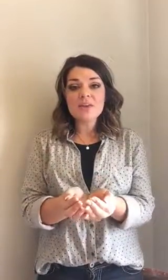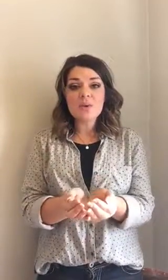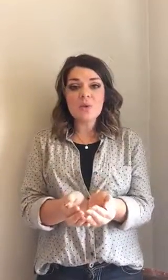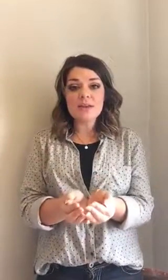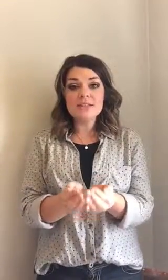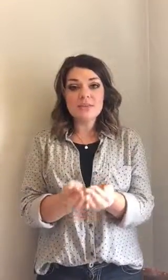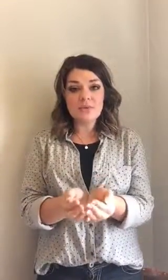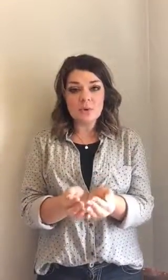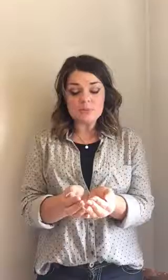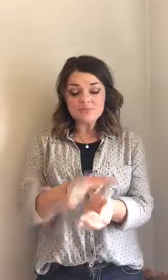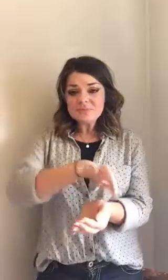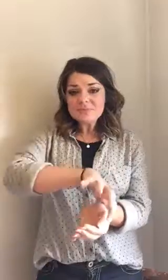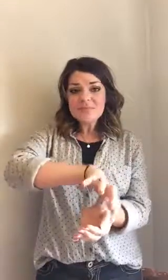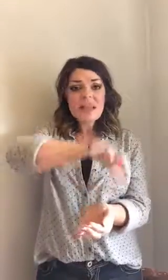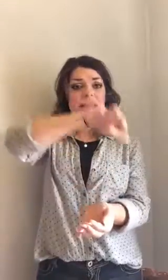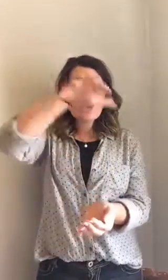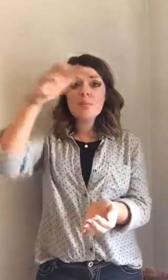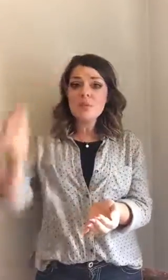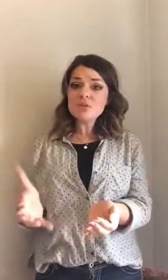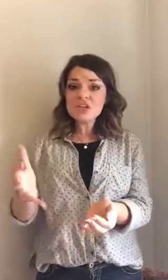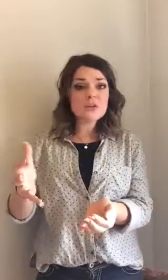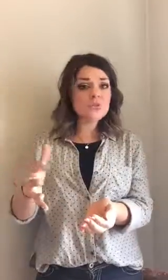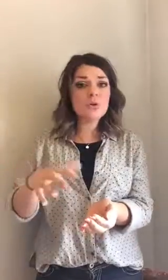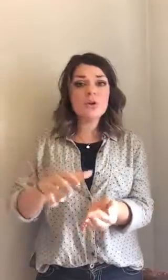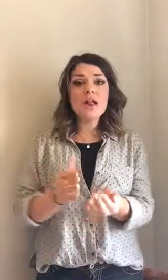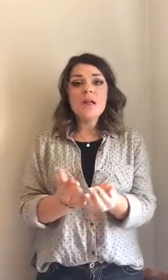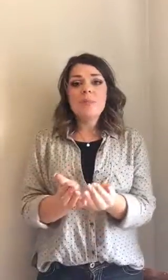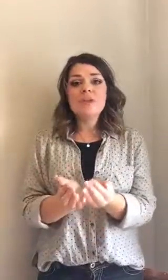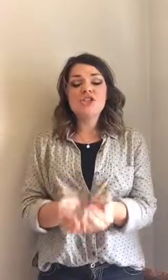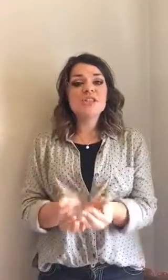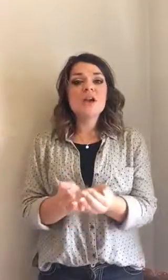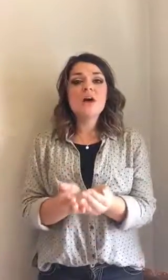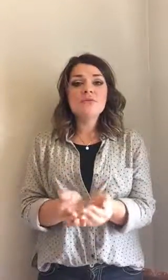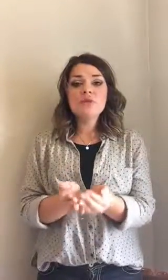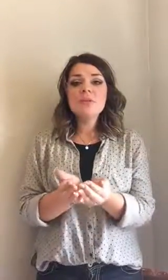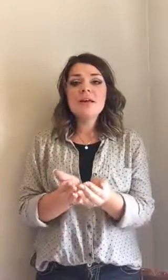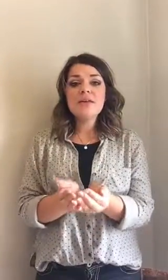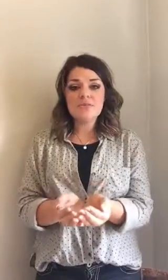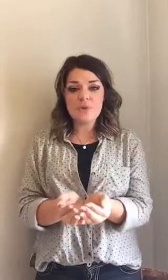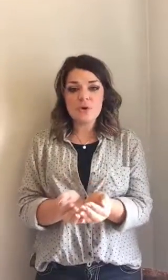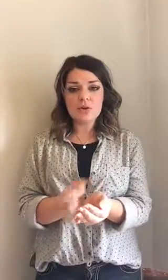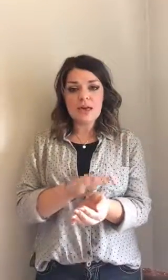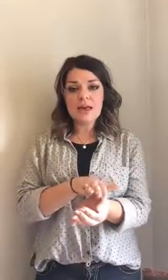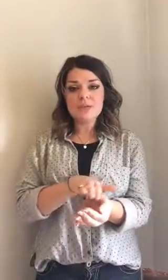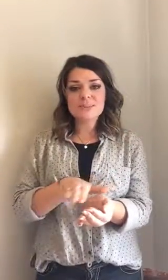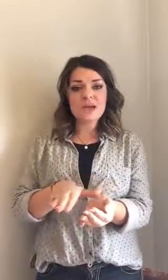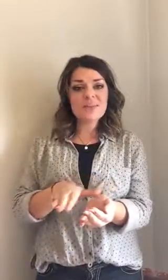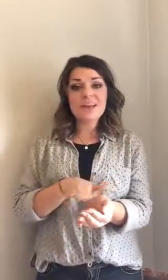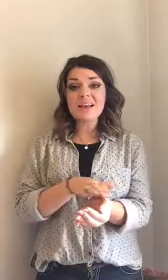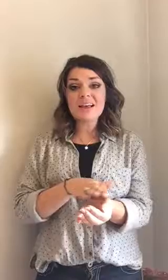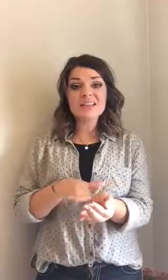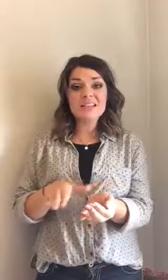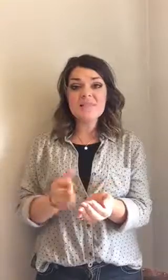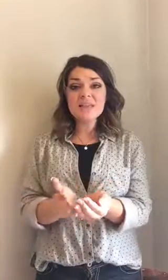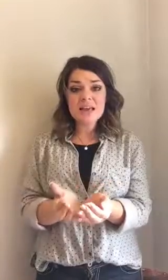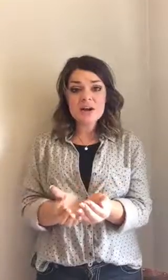was full. Not bulging full but just comfortably full. Okay it was kind of like a nice even layer